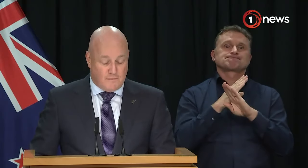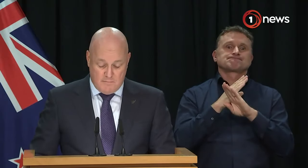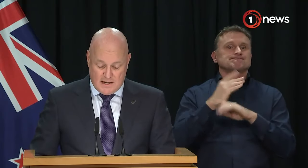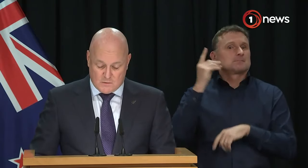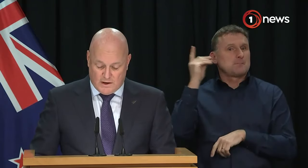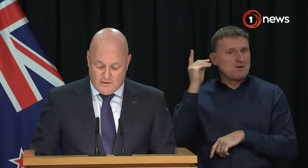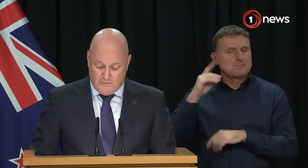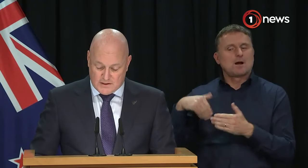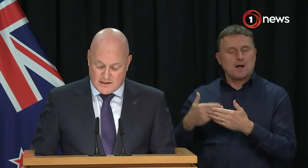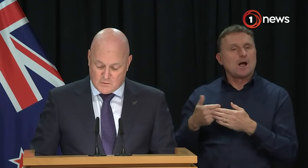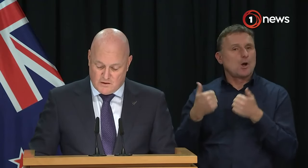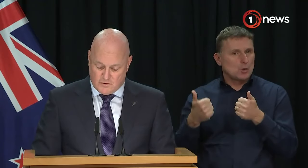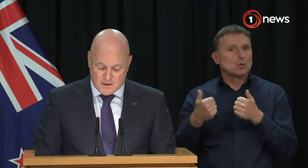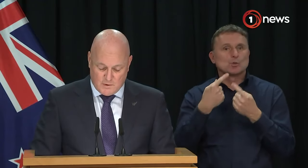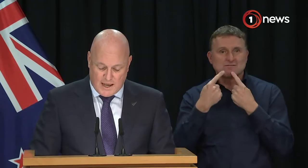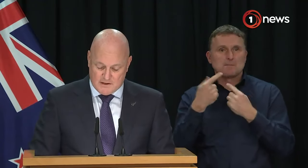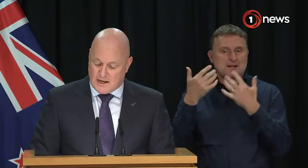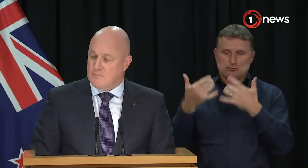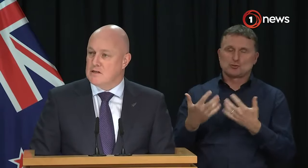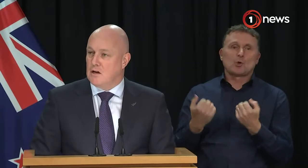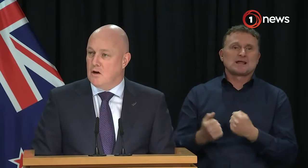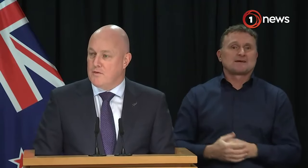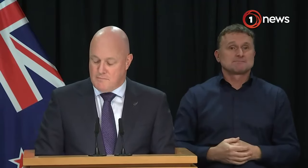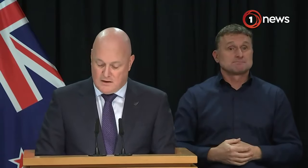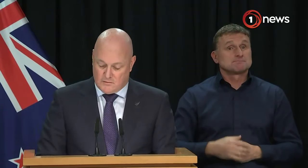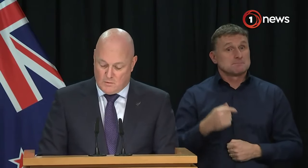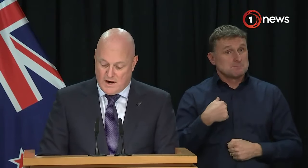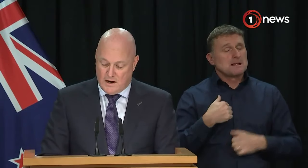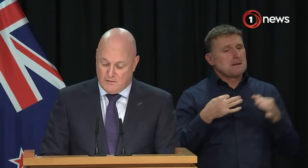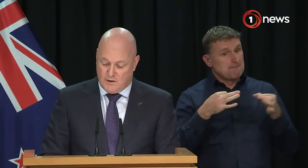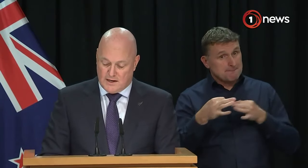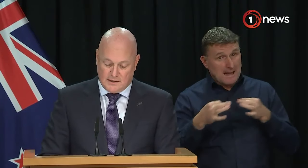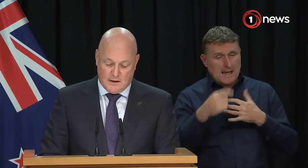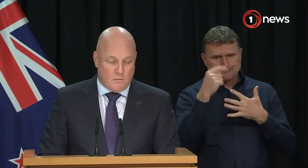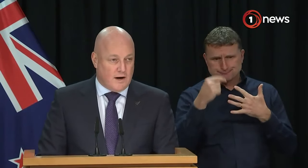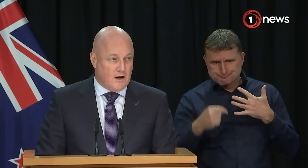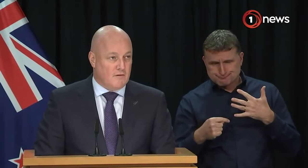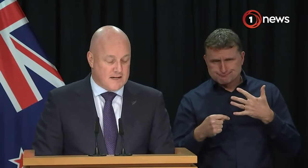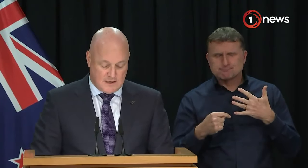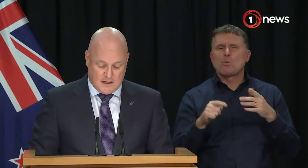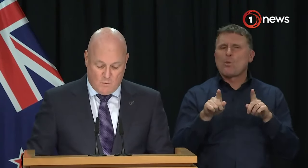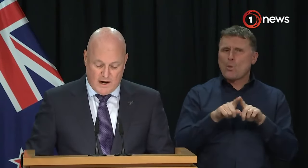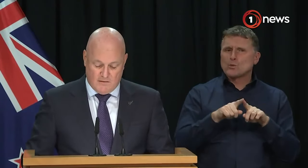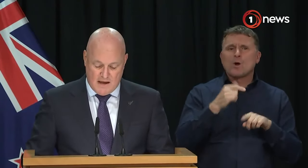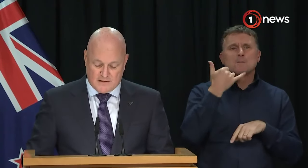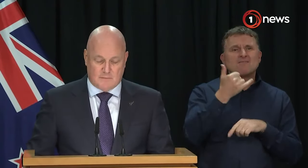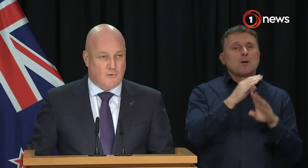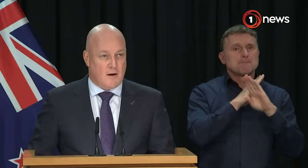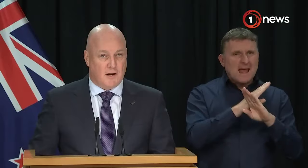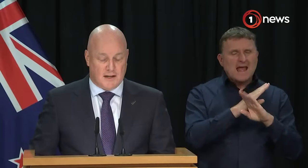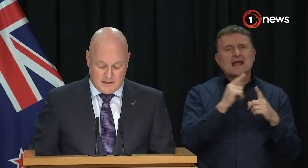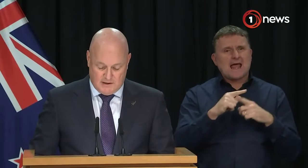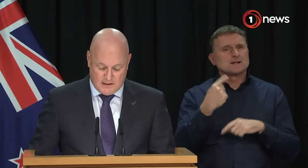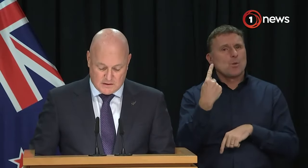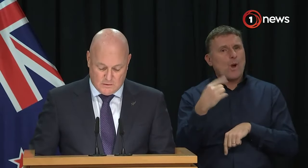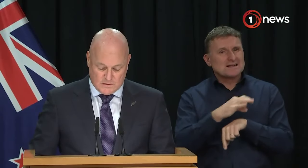The cell phone ban is one of the first things we introduced when we came into government along with the mandatory one hour of reading, one hour of writing and one hour of maths in